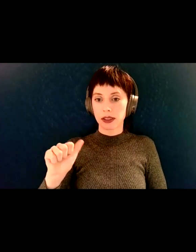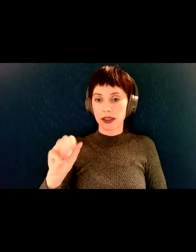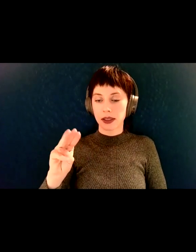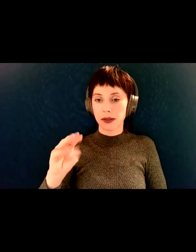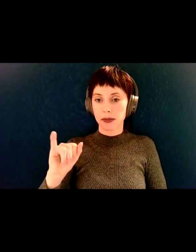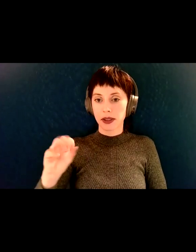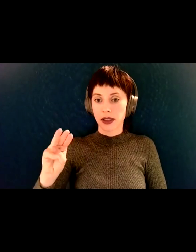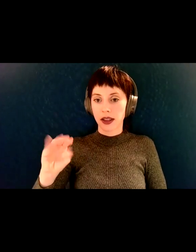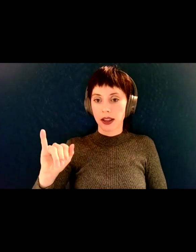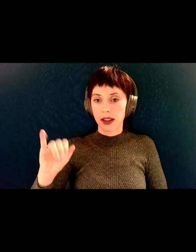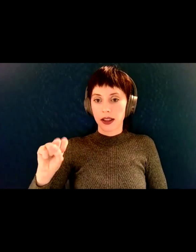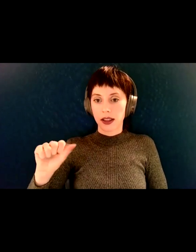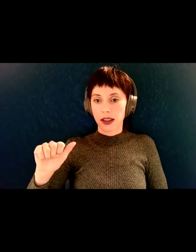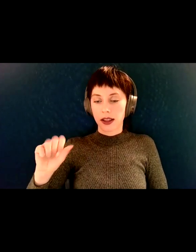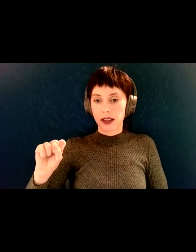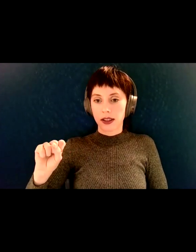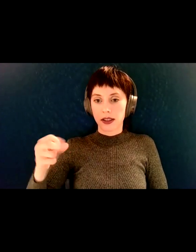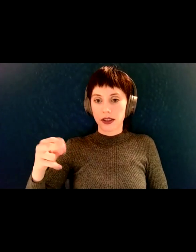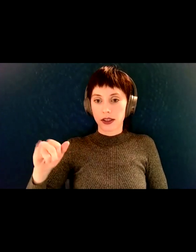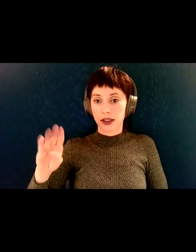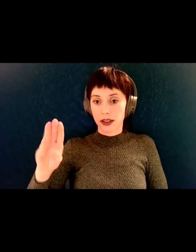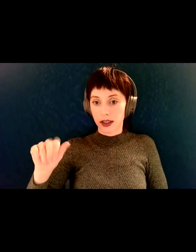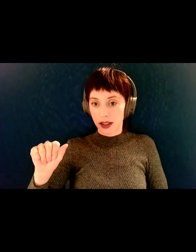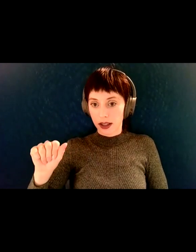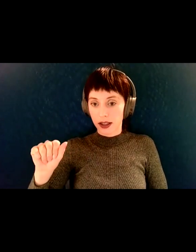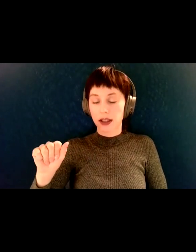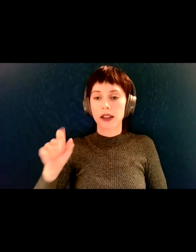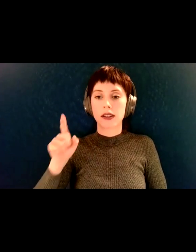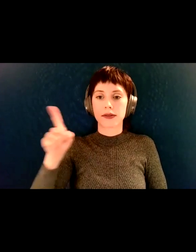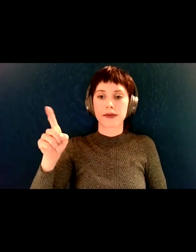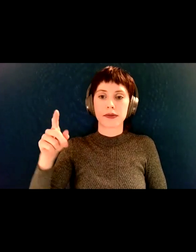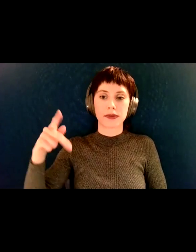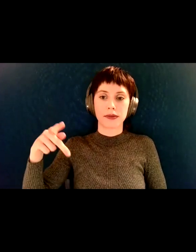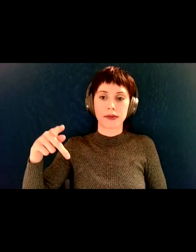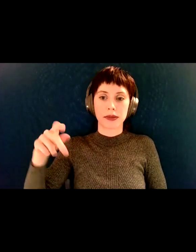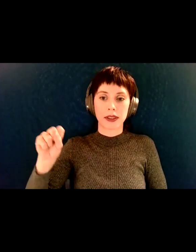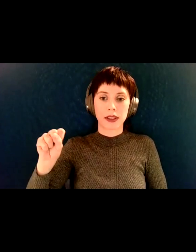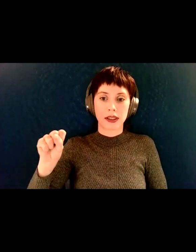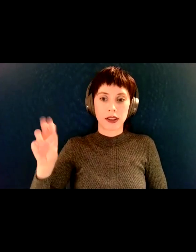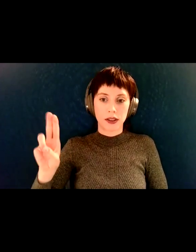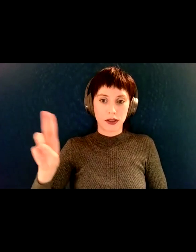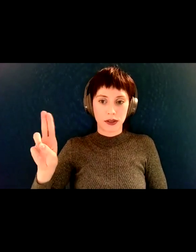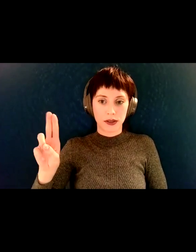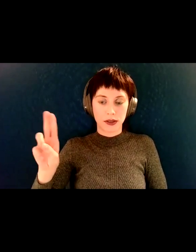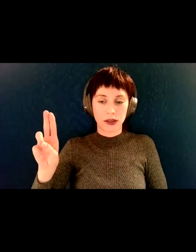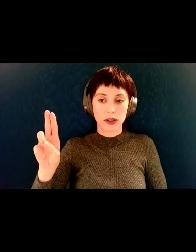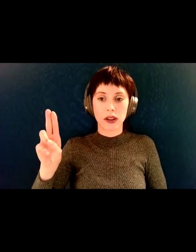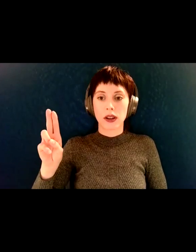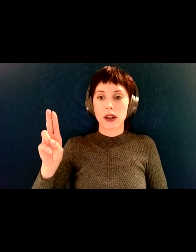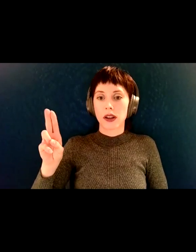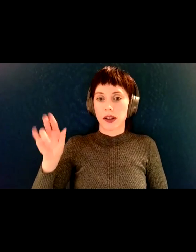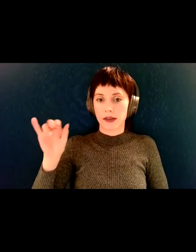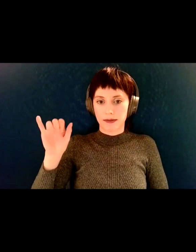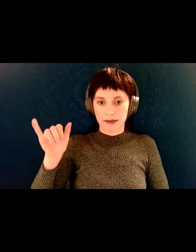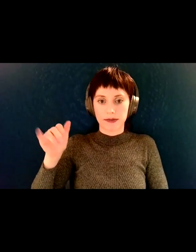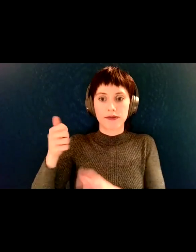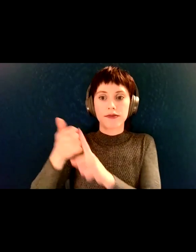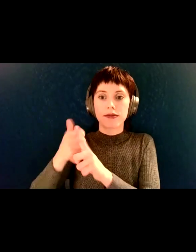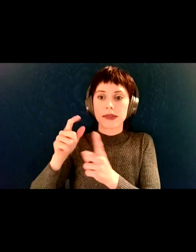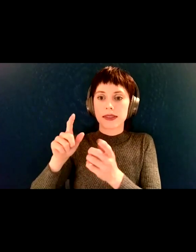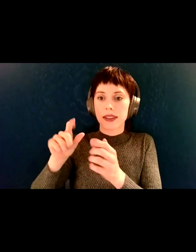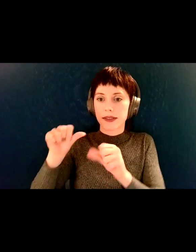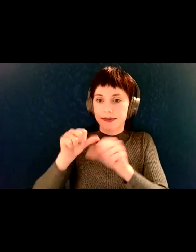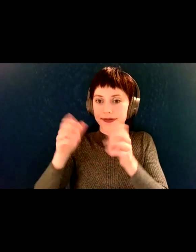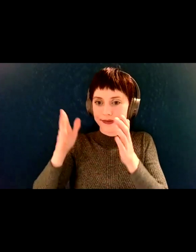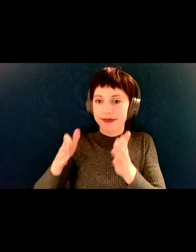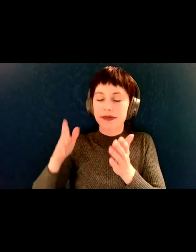for public service at Portland state university. Um, we are going to collaborate with her to, uh, put all of this together into a report and